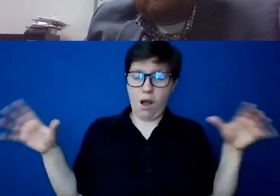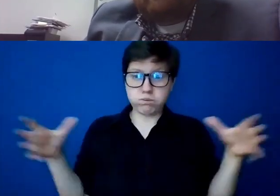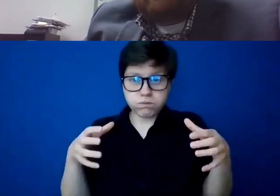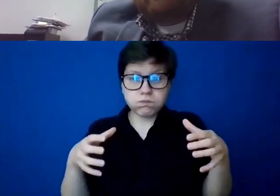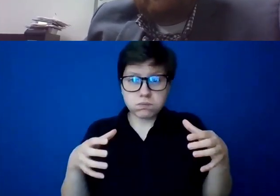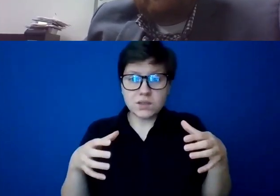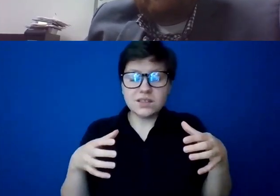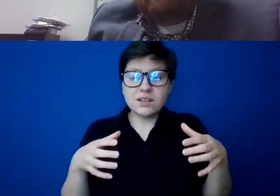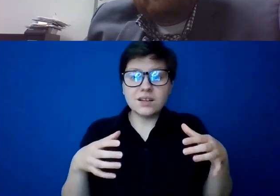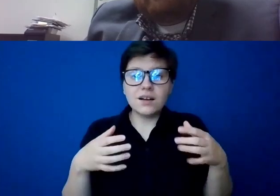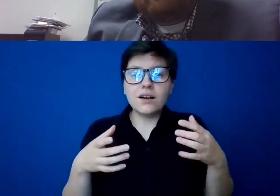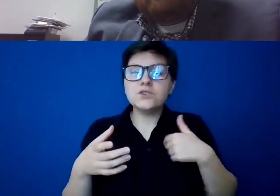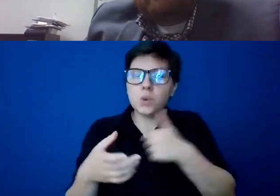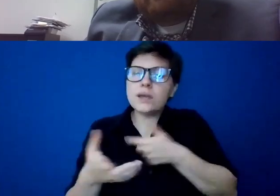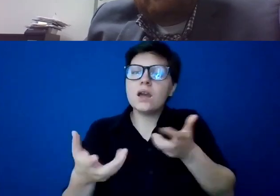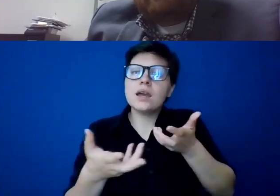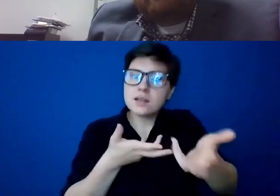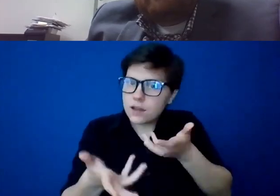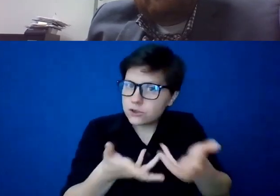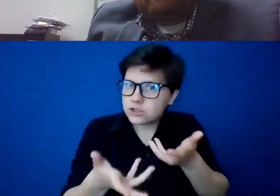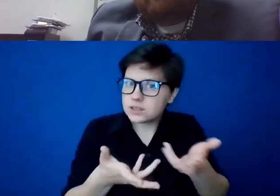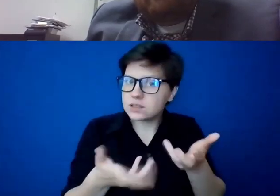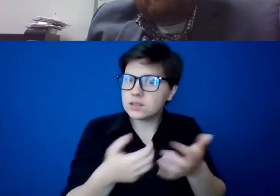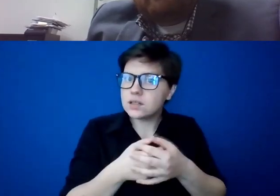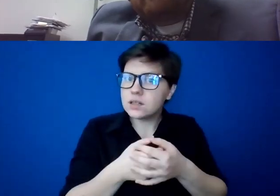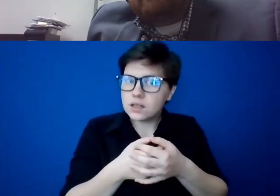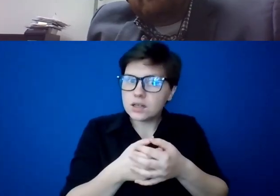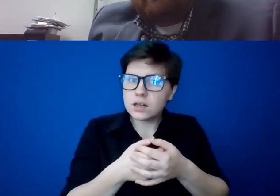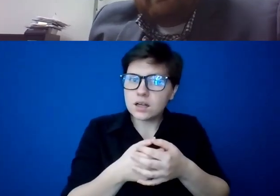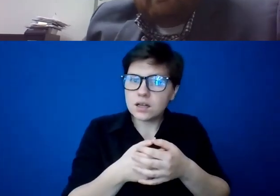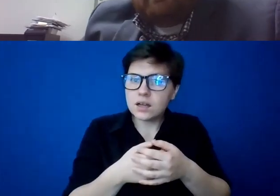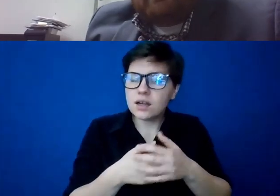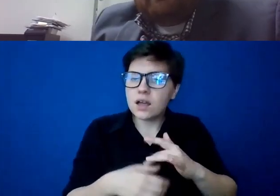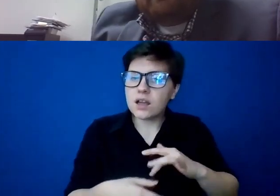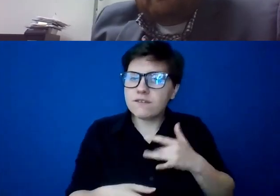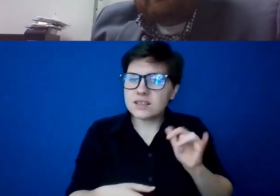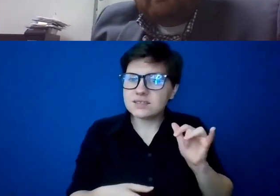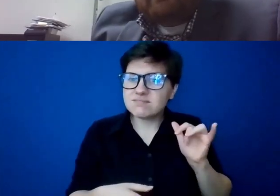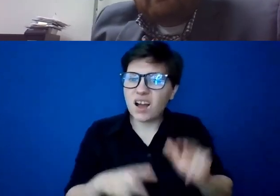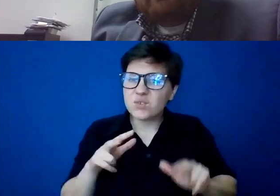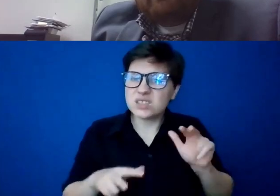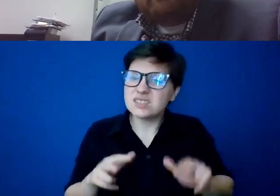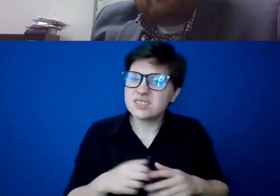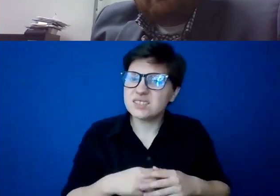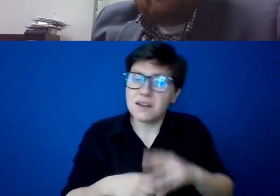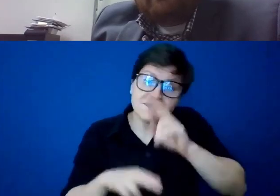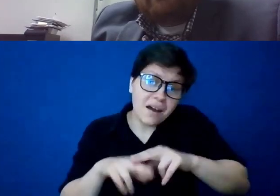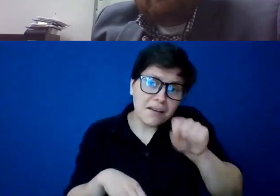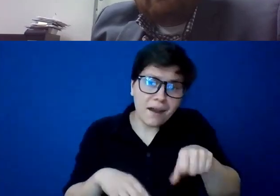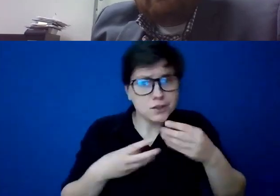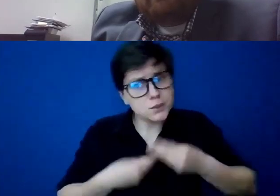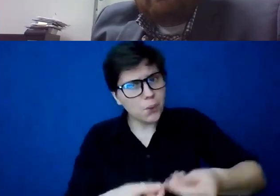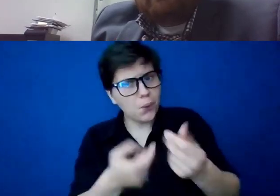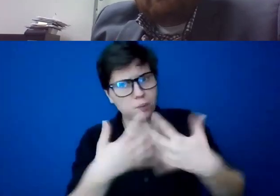or engaging one another, uh, in the, in, in what's what feels like a little bit of an awkward way, as fun as it is, as smooth